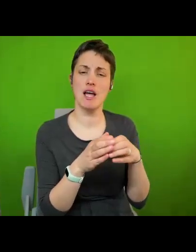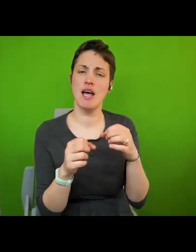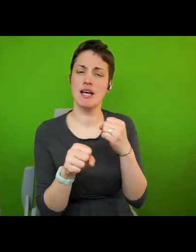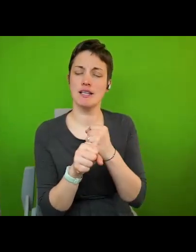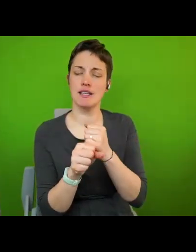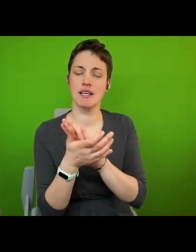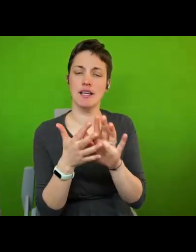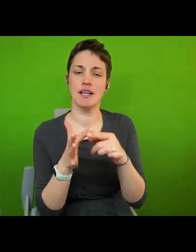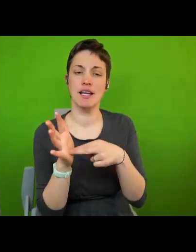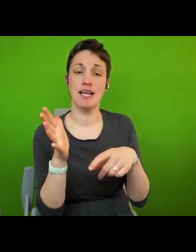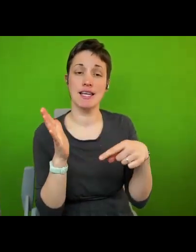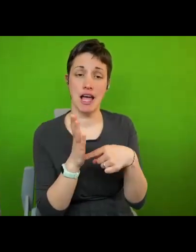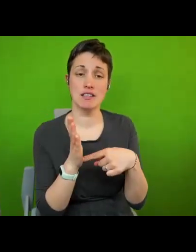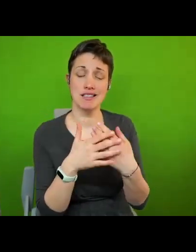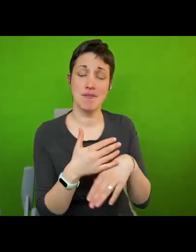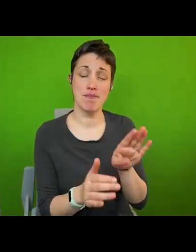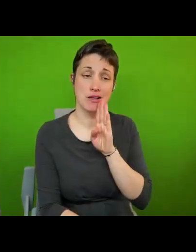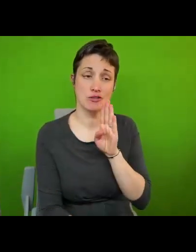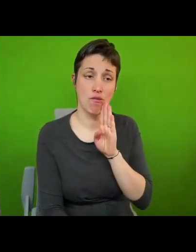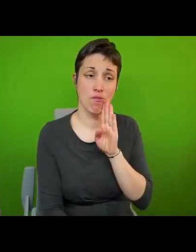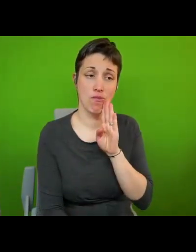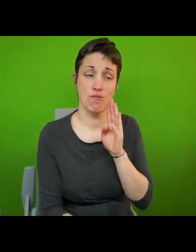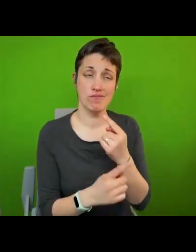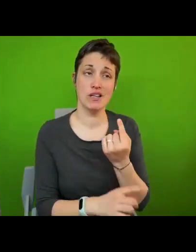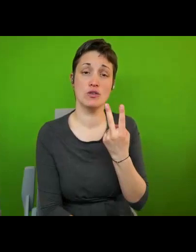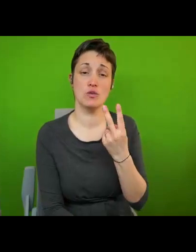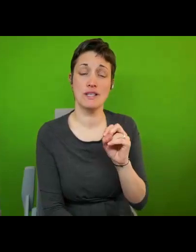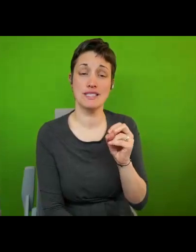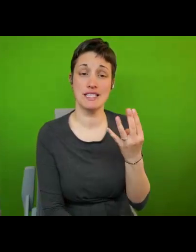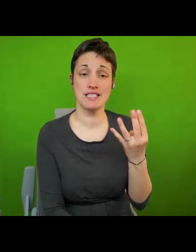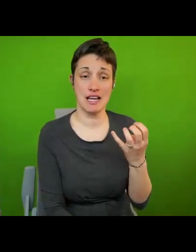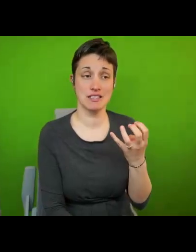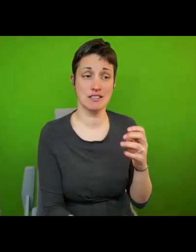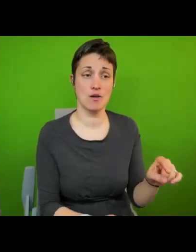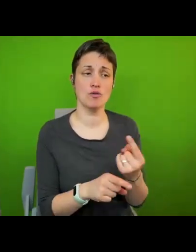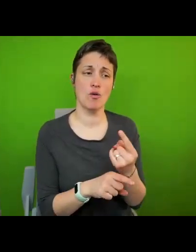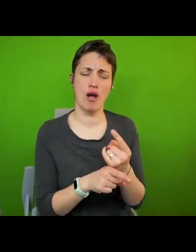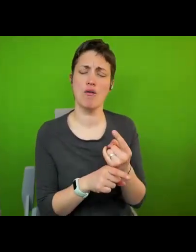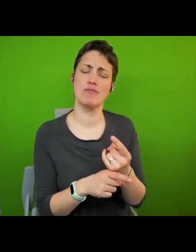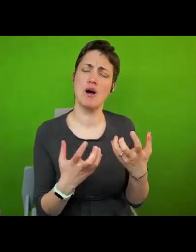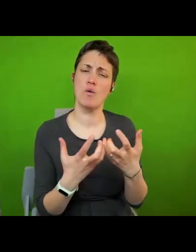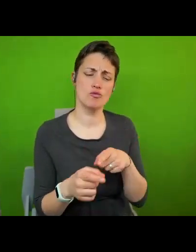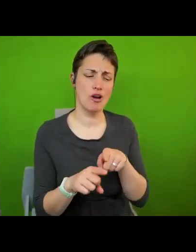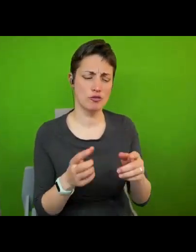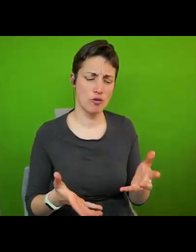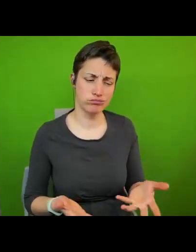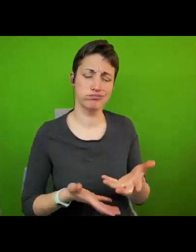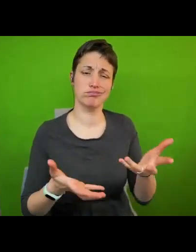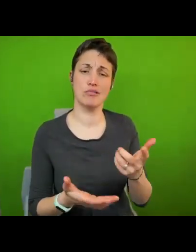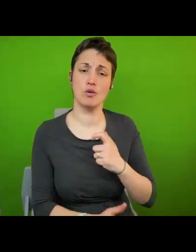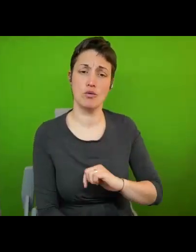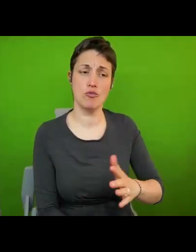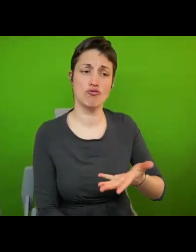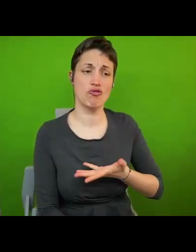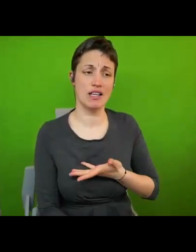2019 submitted the report on its efforts to promote human rights as part of u.n's universal